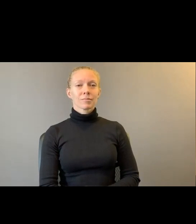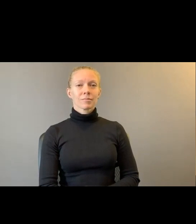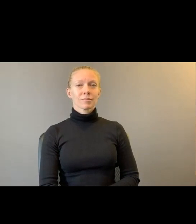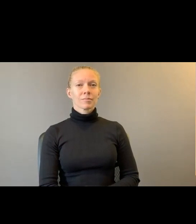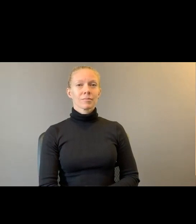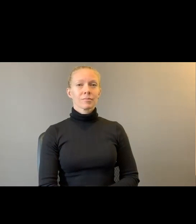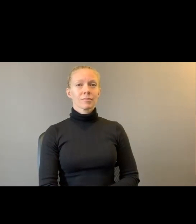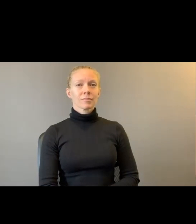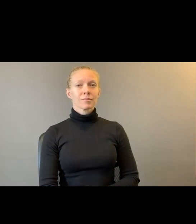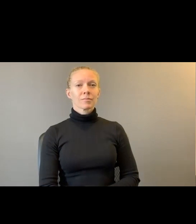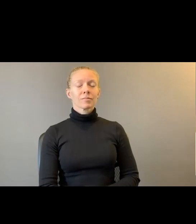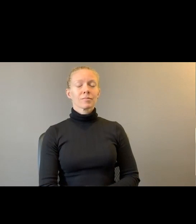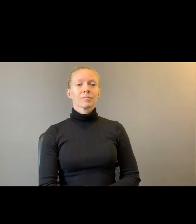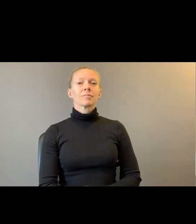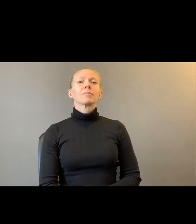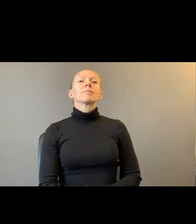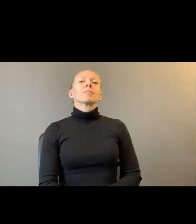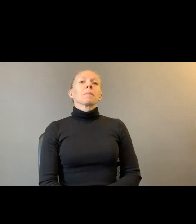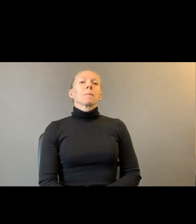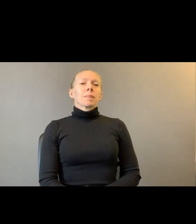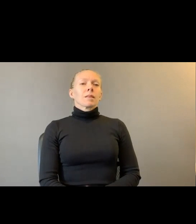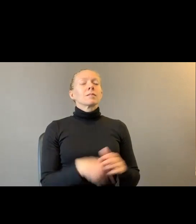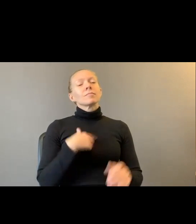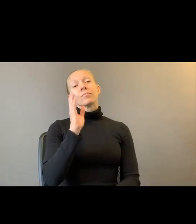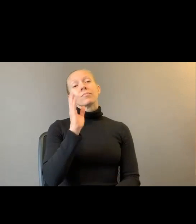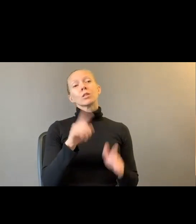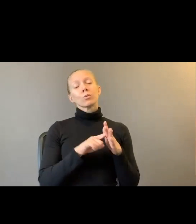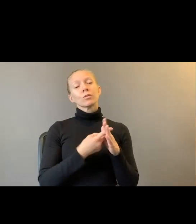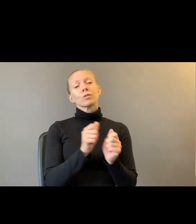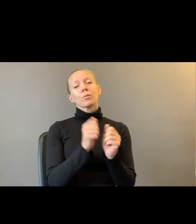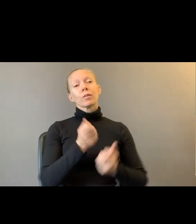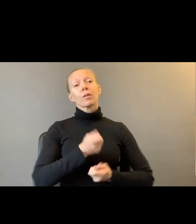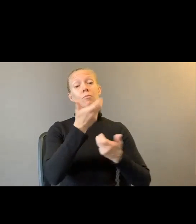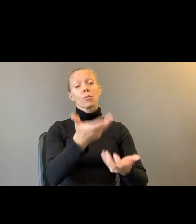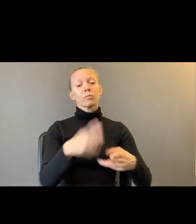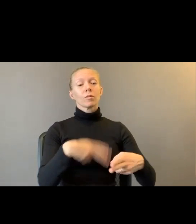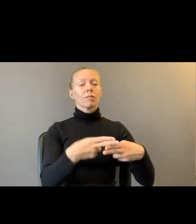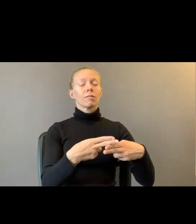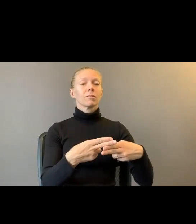So I'm going to start with a poem called Good Deeds.